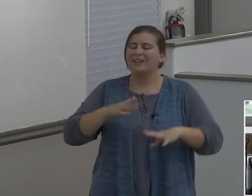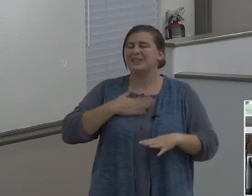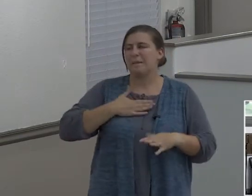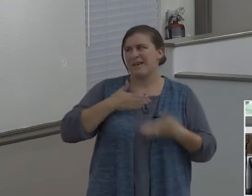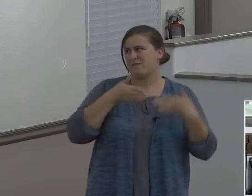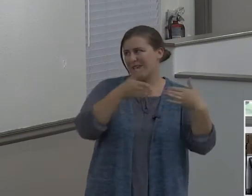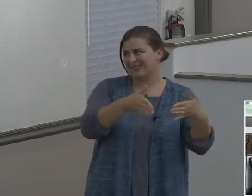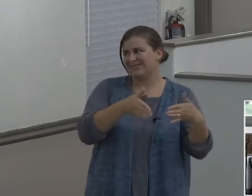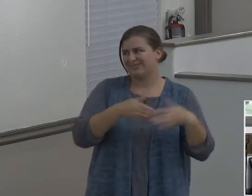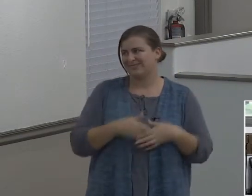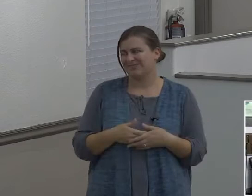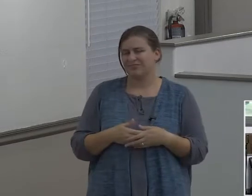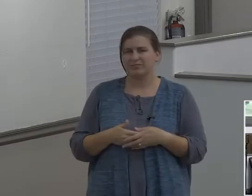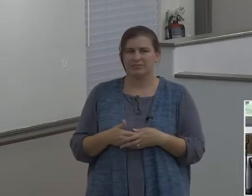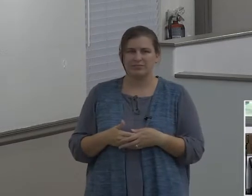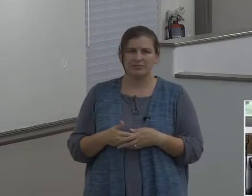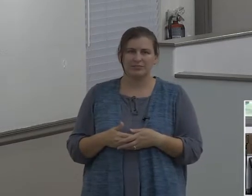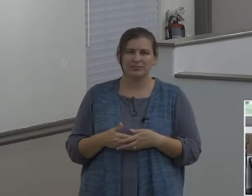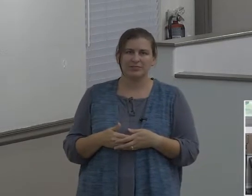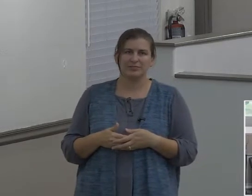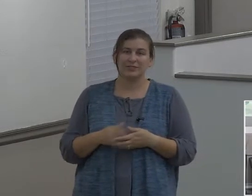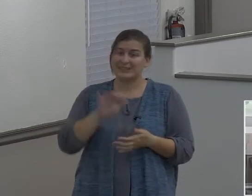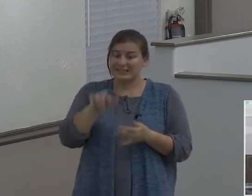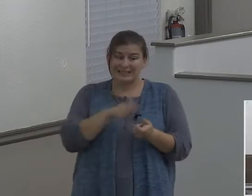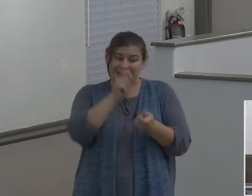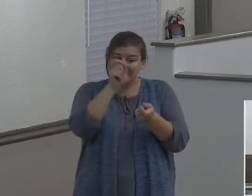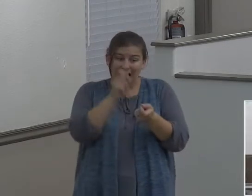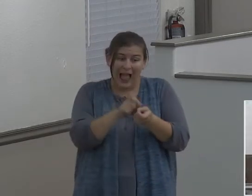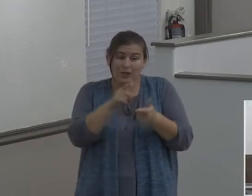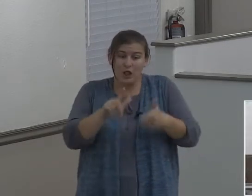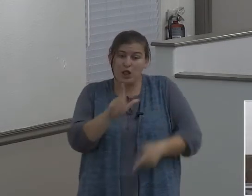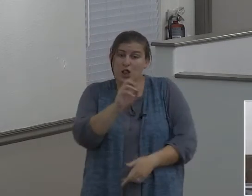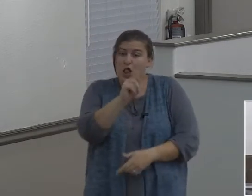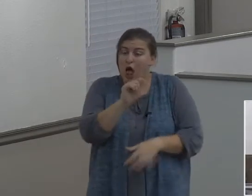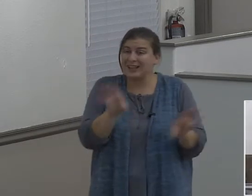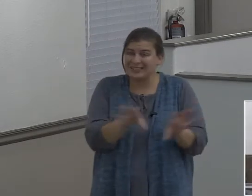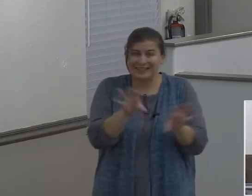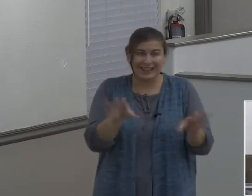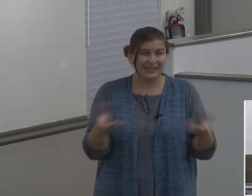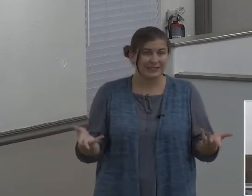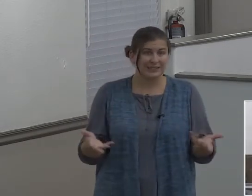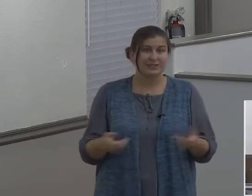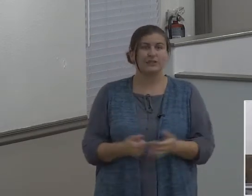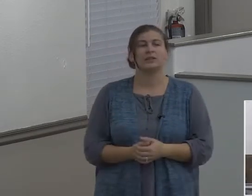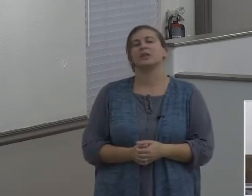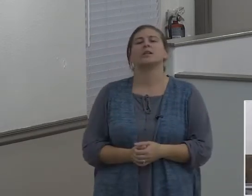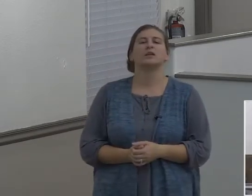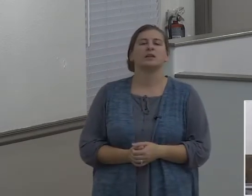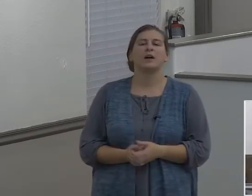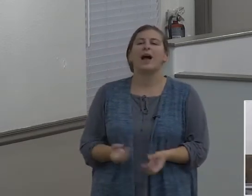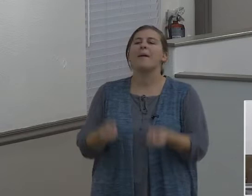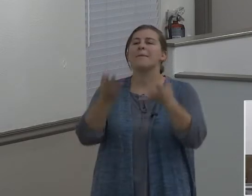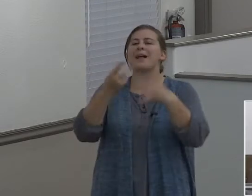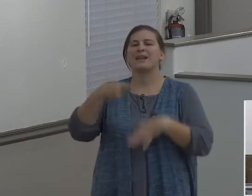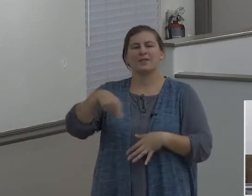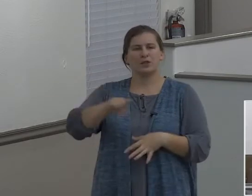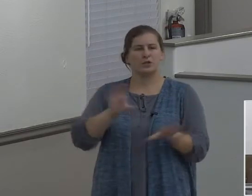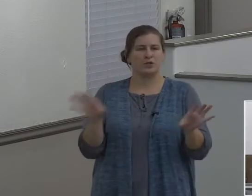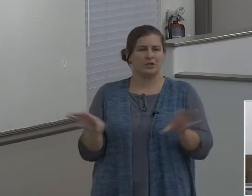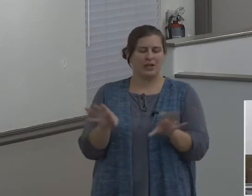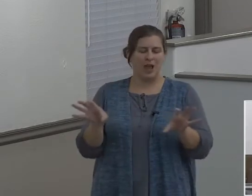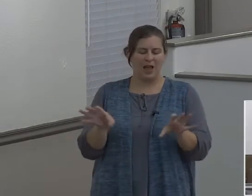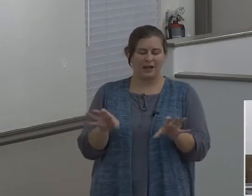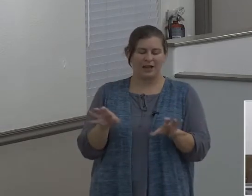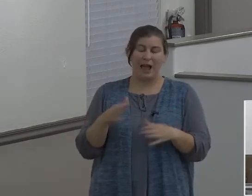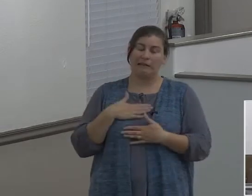That's exactly what Lot did. That's exactly what they did. You know, how many of have ever done this? I've to confess, I've done this